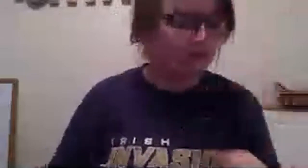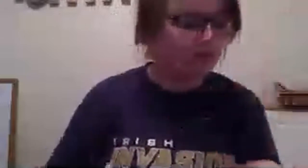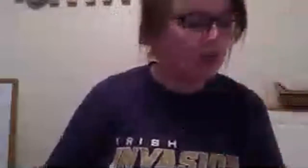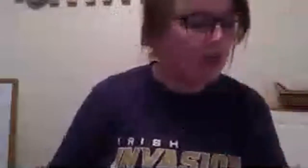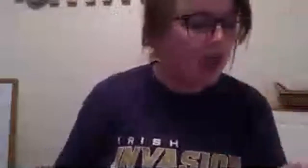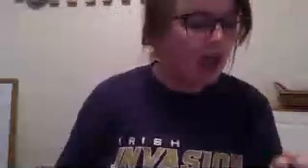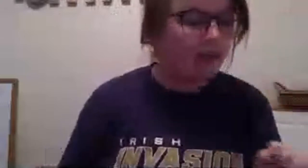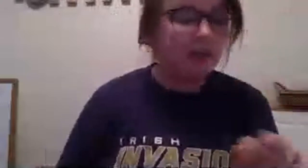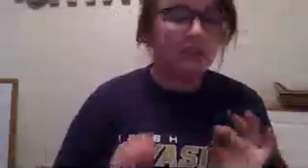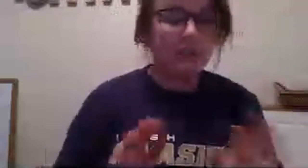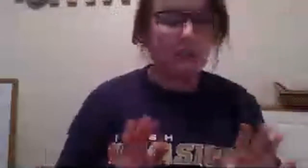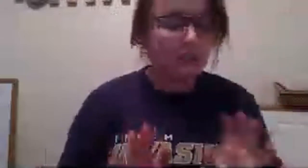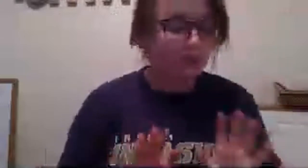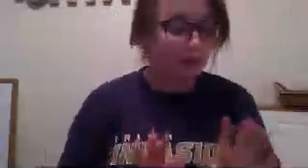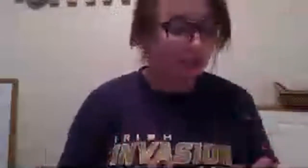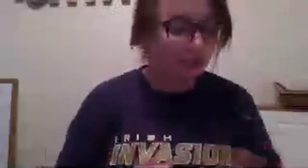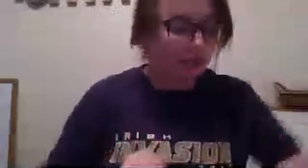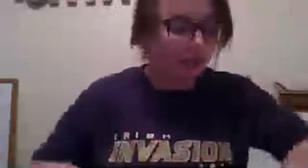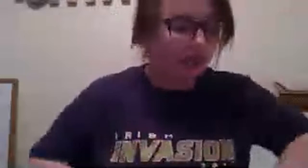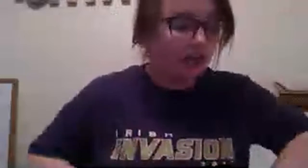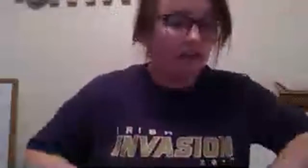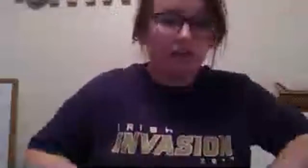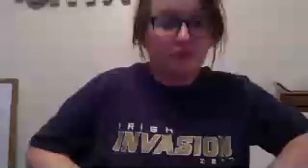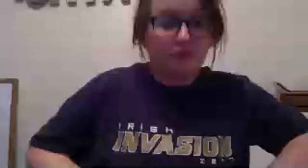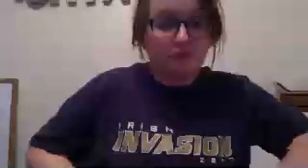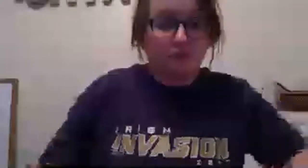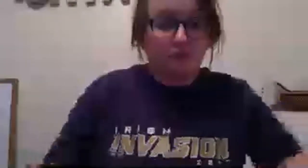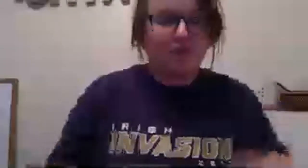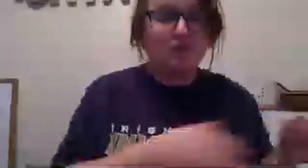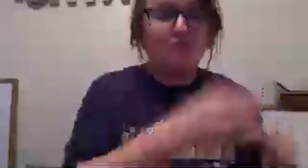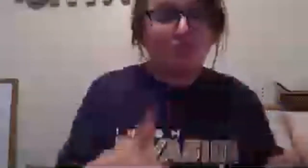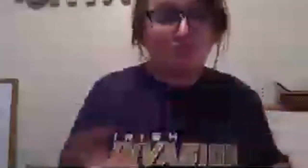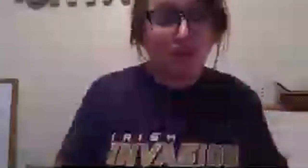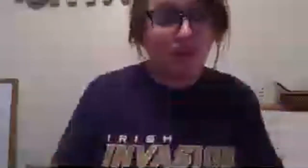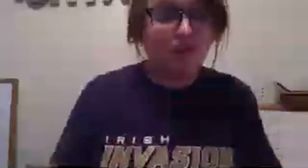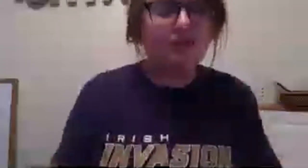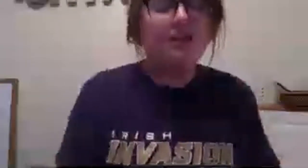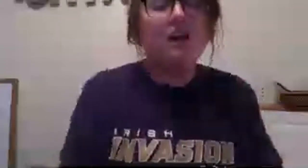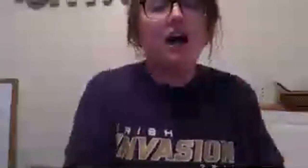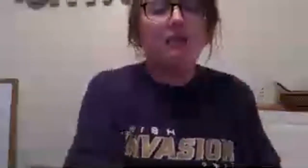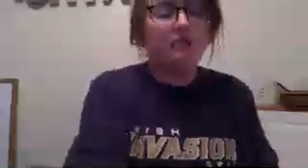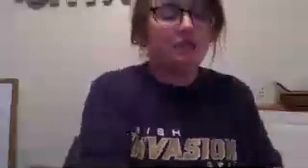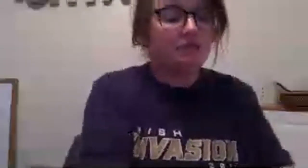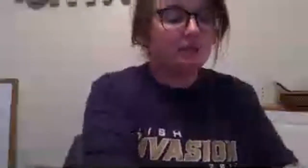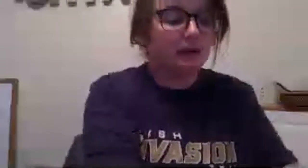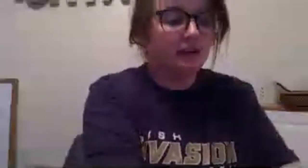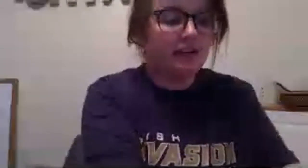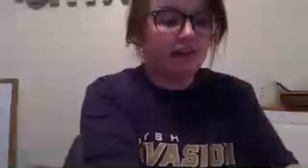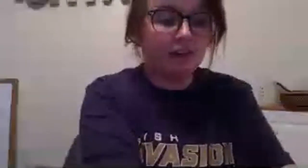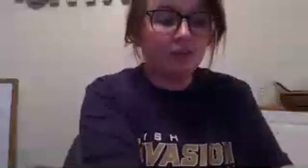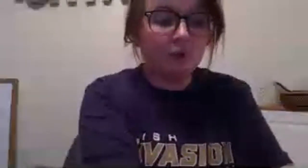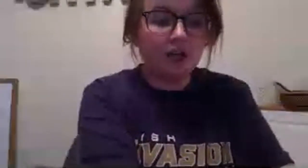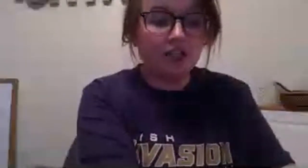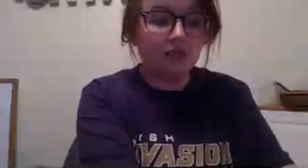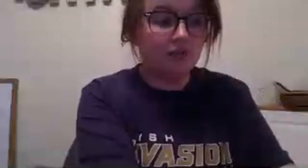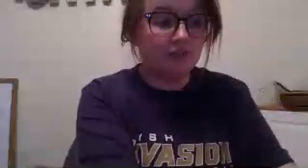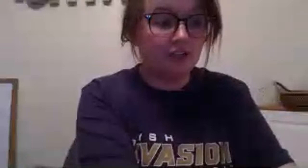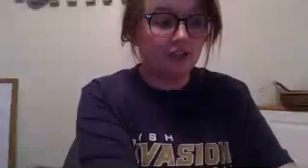and demons apparently never i don't know this stuff this is a priest writing this um demons apparently never want to reveal